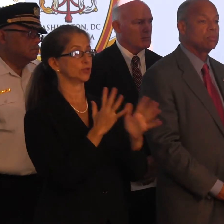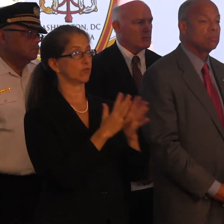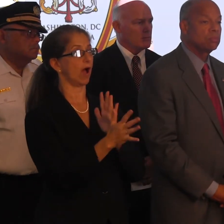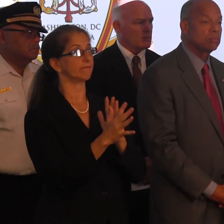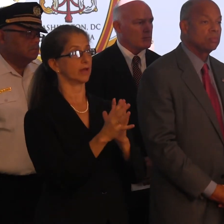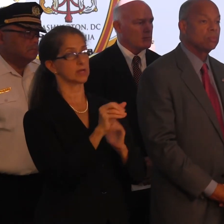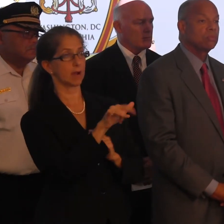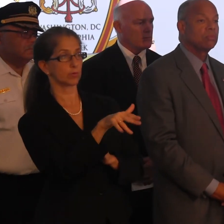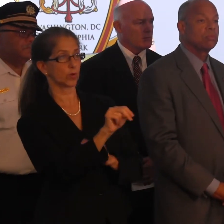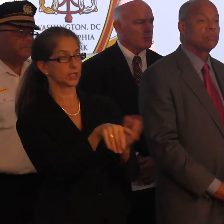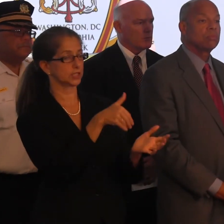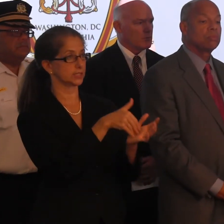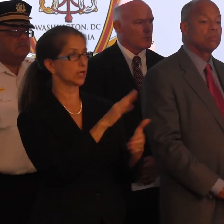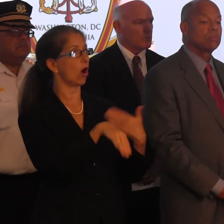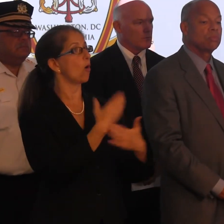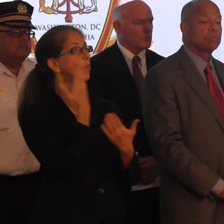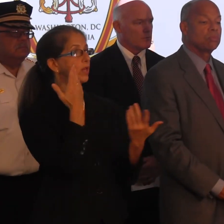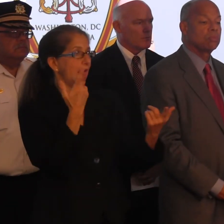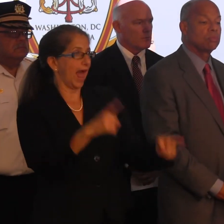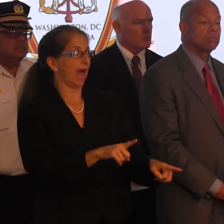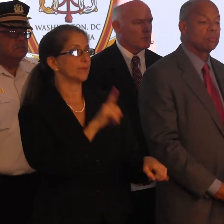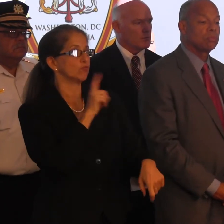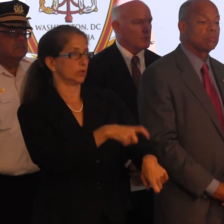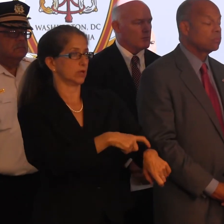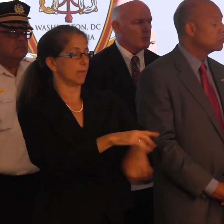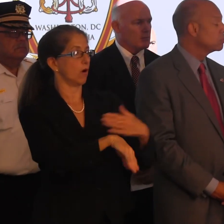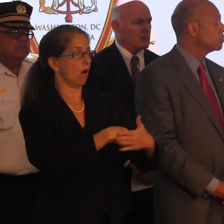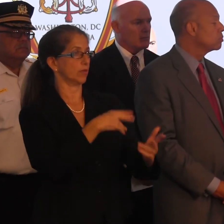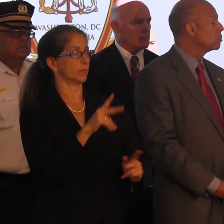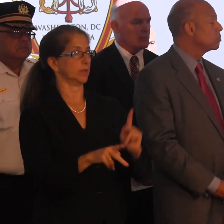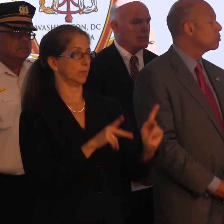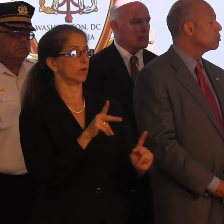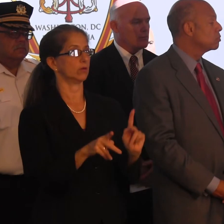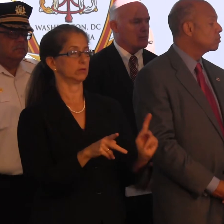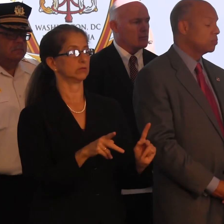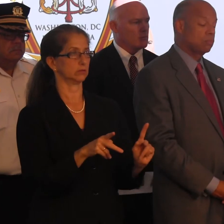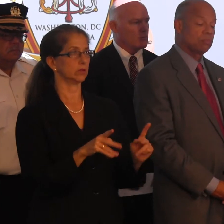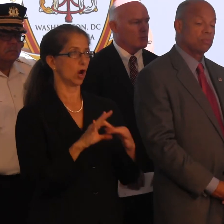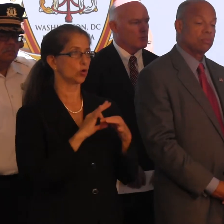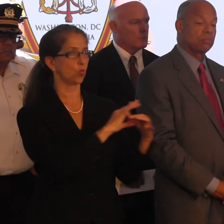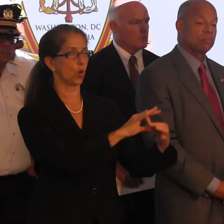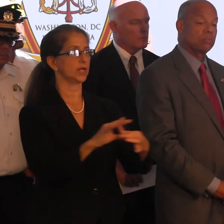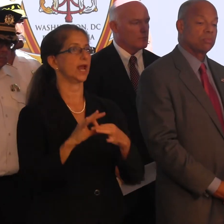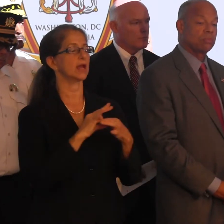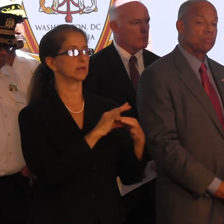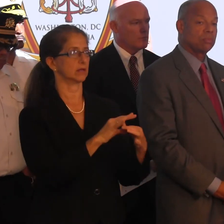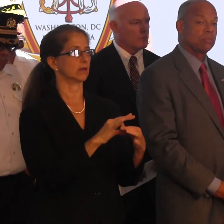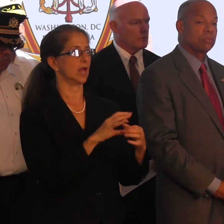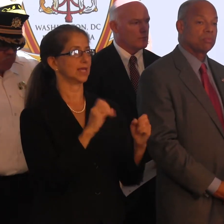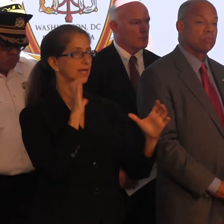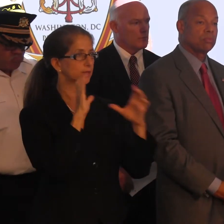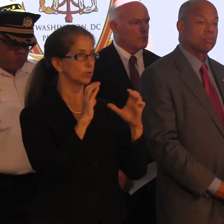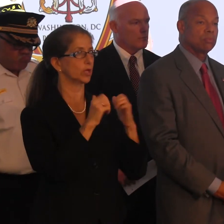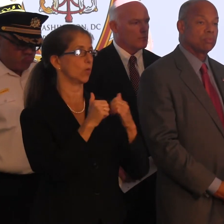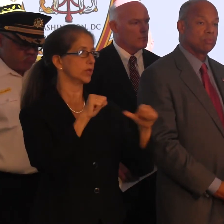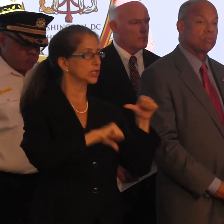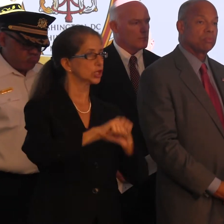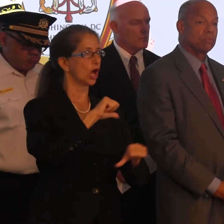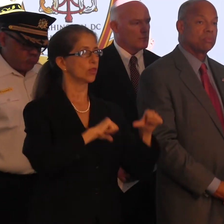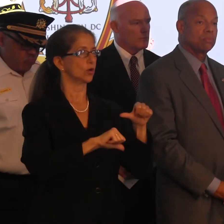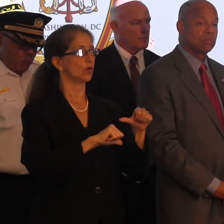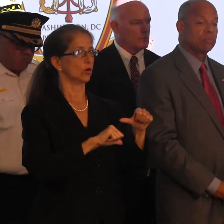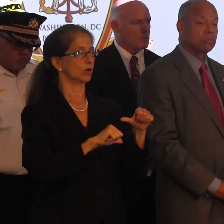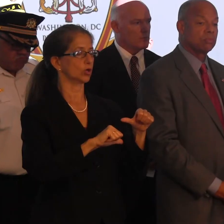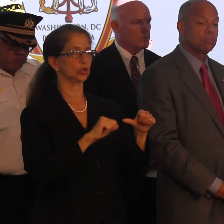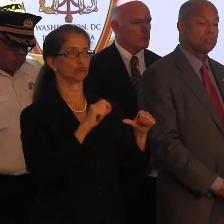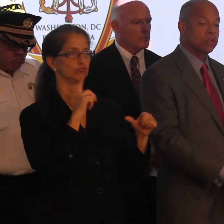those kinds of things happen in real-time because all of these folks are coordinated and can communicate with each other in an